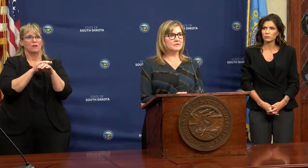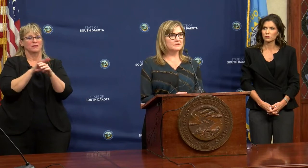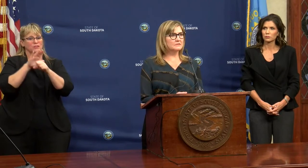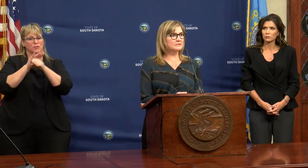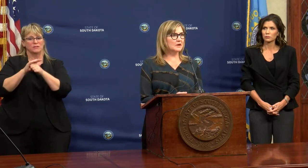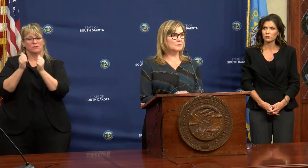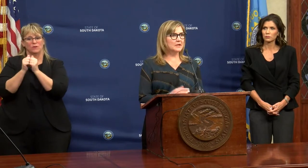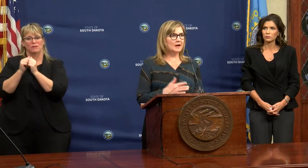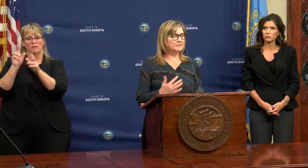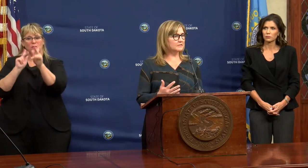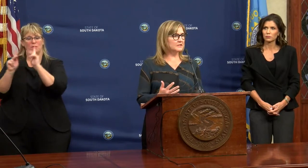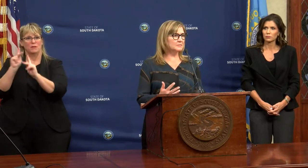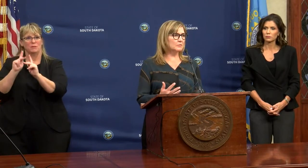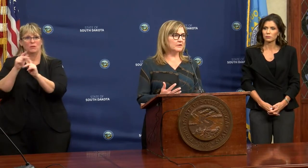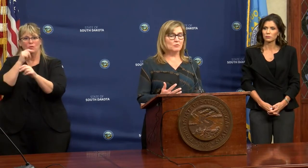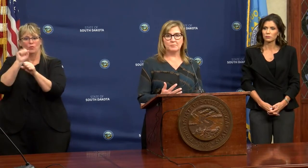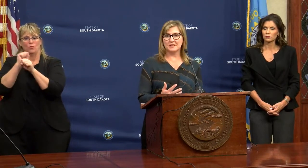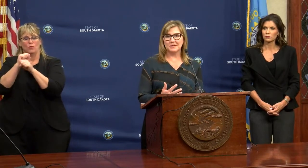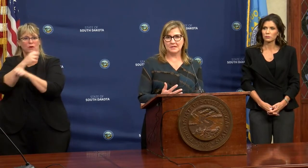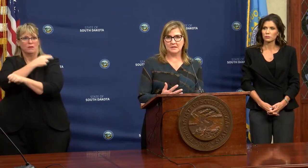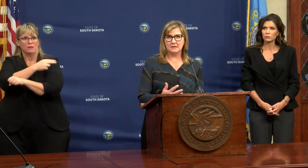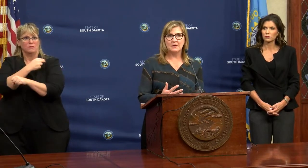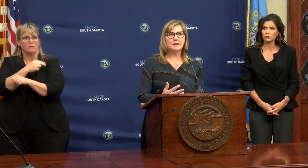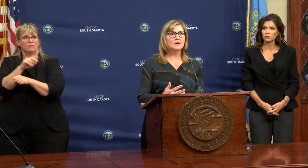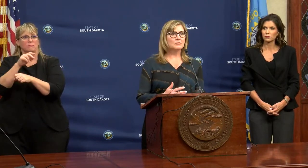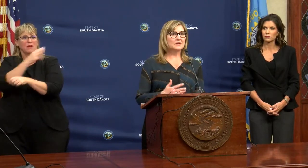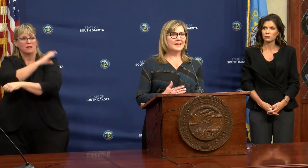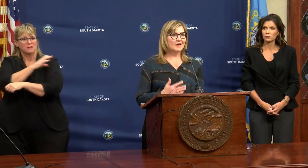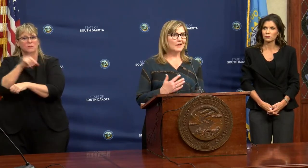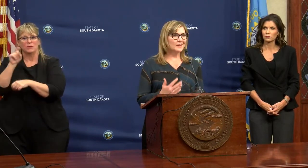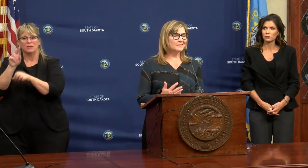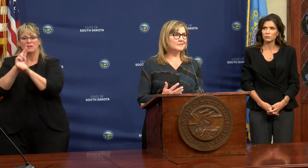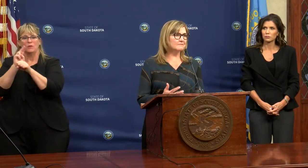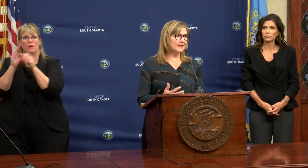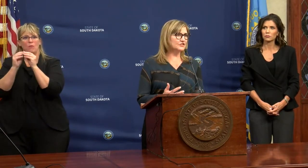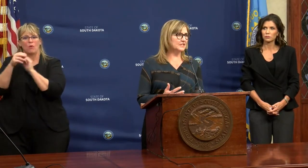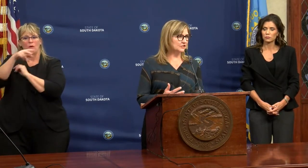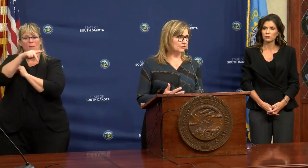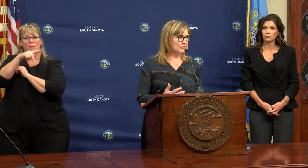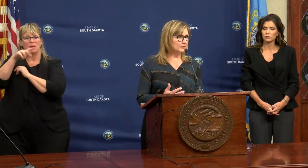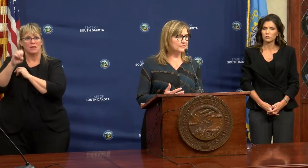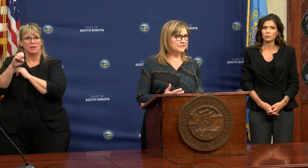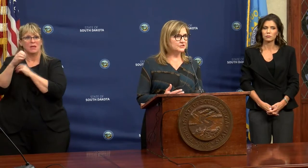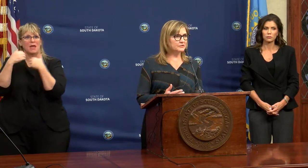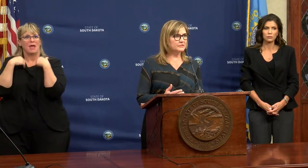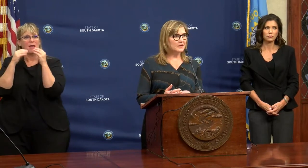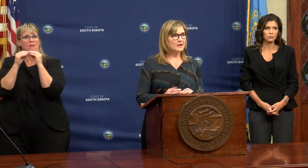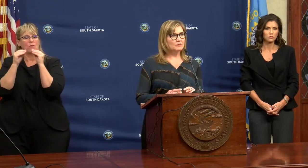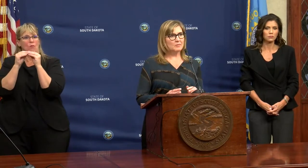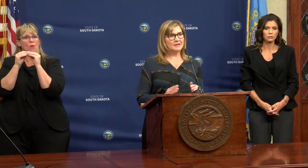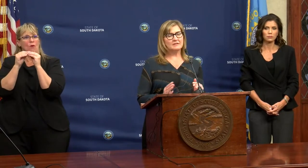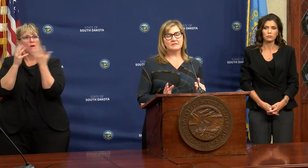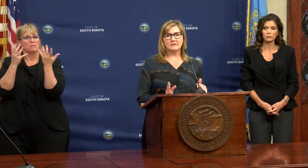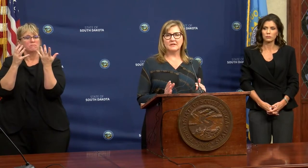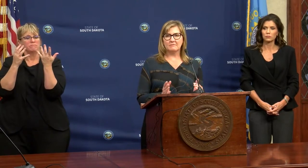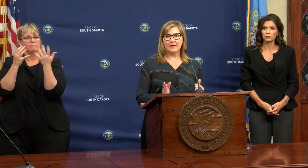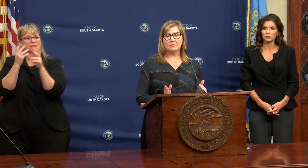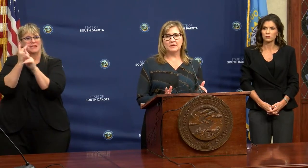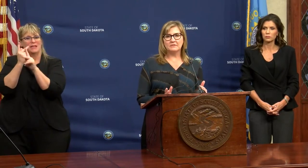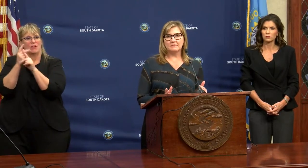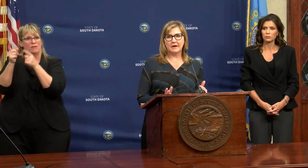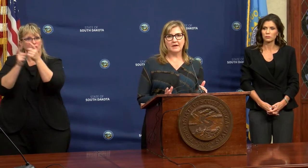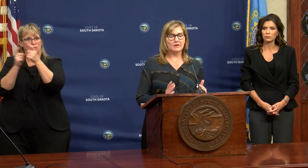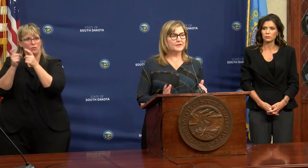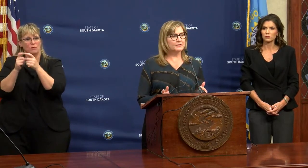workers is we obviously need to be wearing more PPE. We need to have heightened infection control procedures. We might need to see the